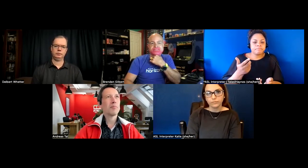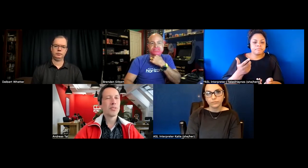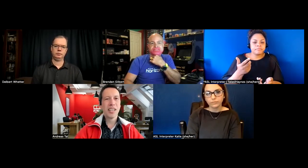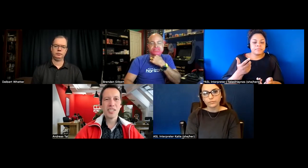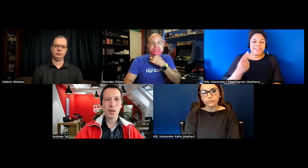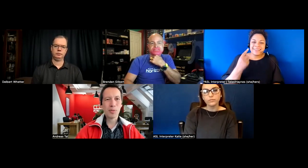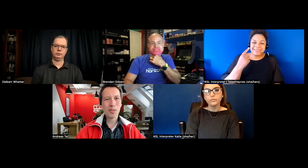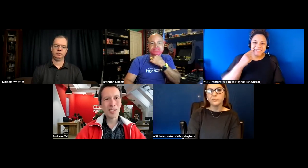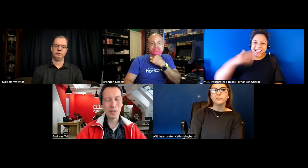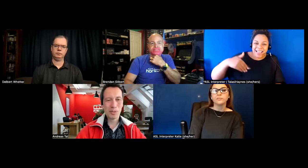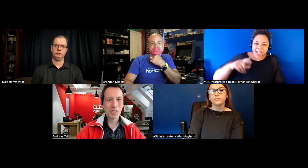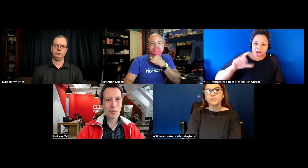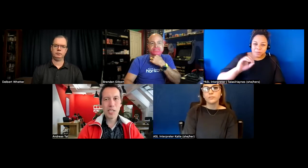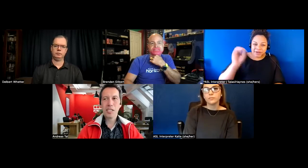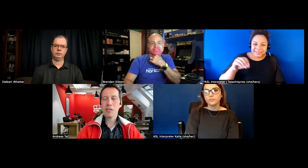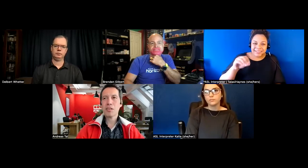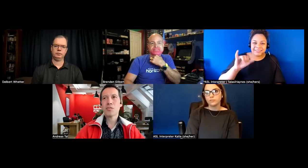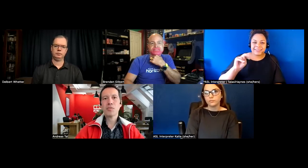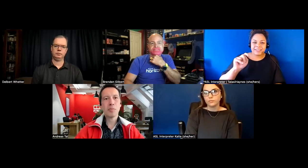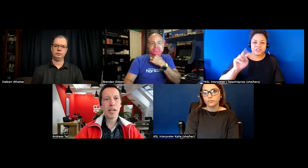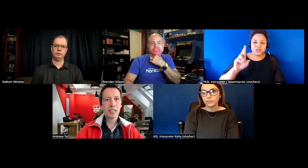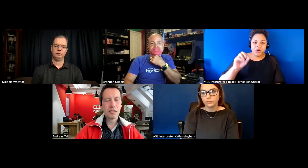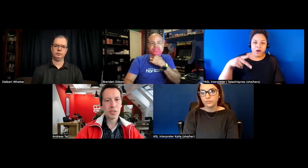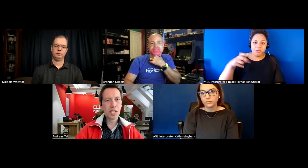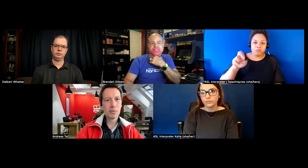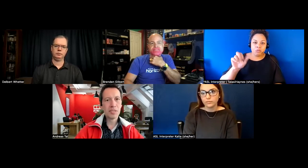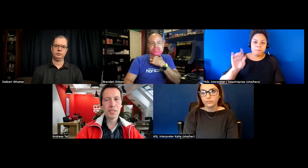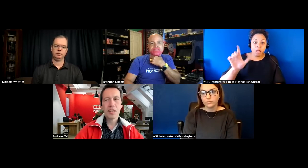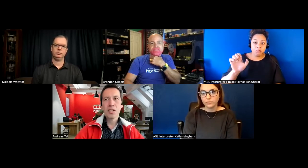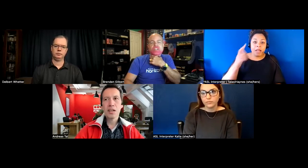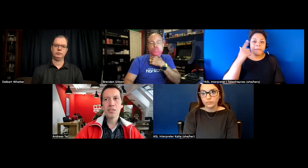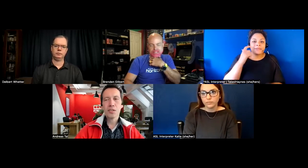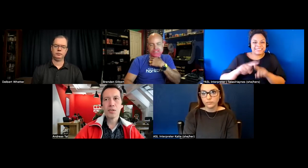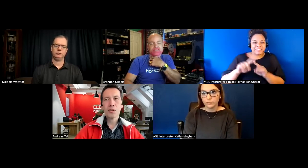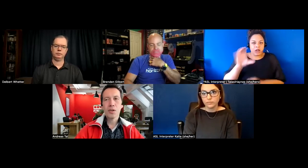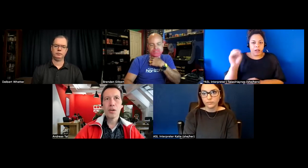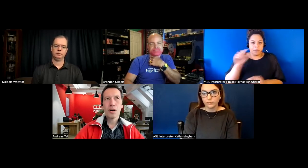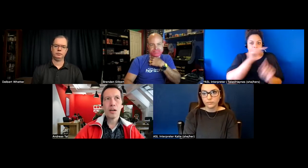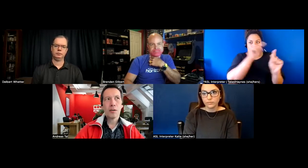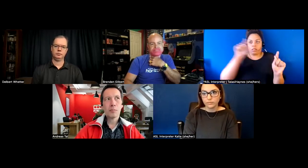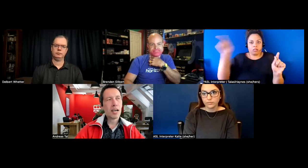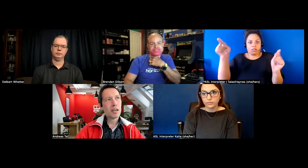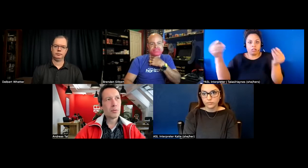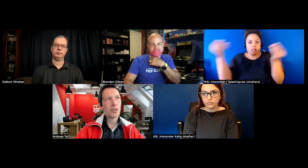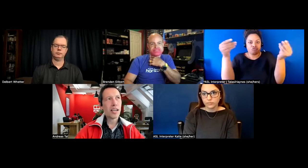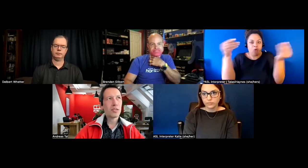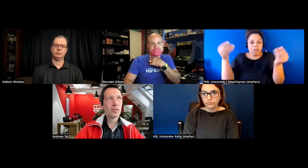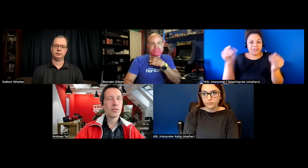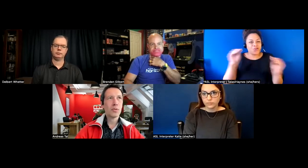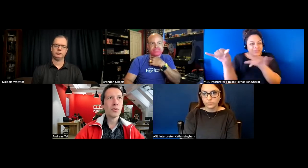interoperable because it's really uh driven by different companies so um yeah i would like to know the view